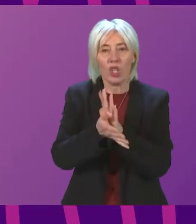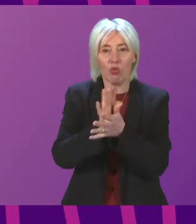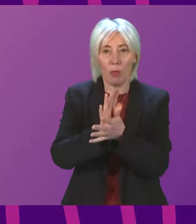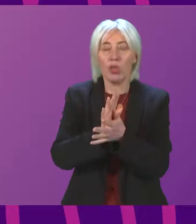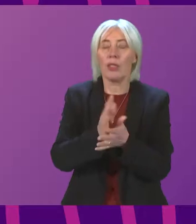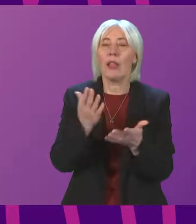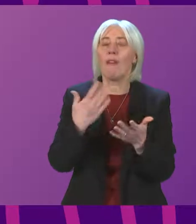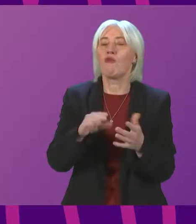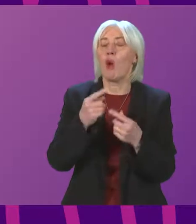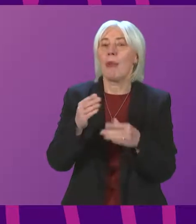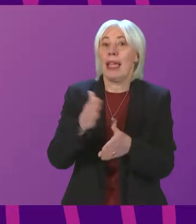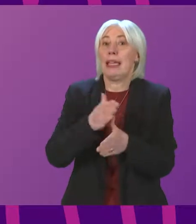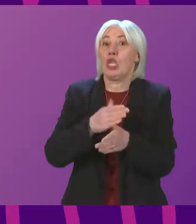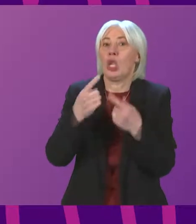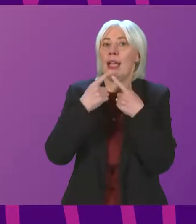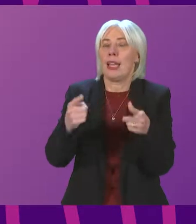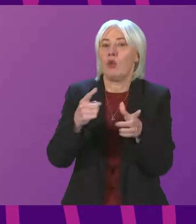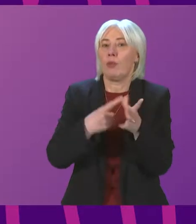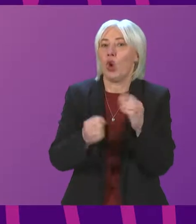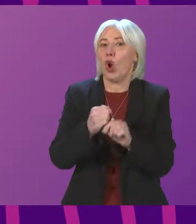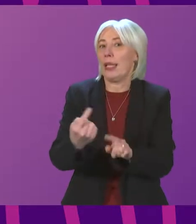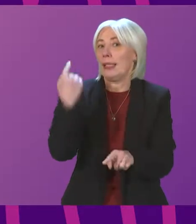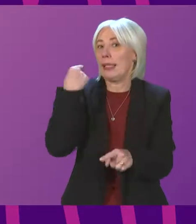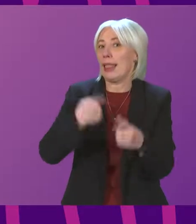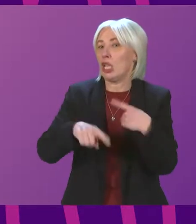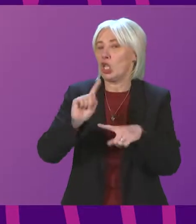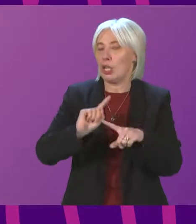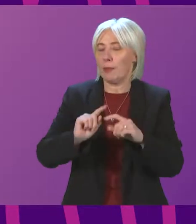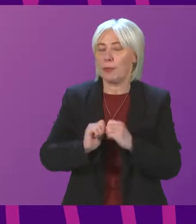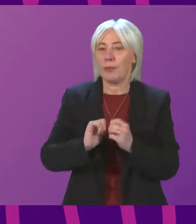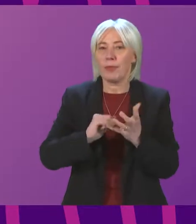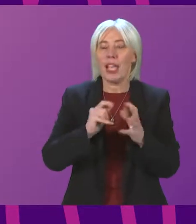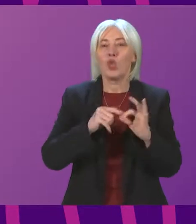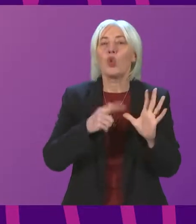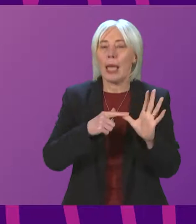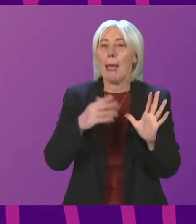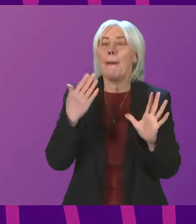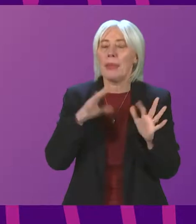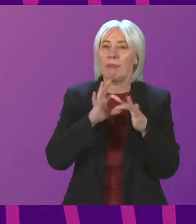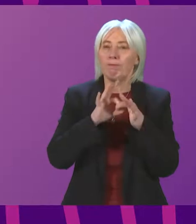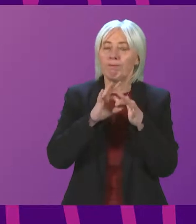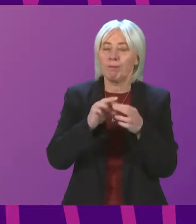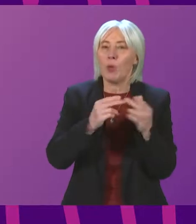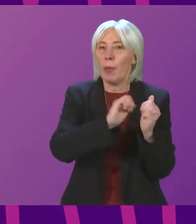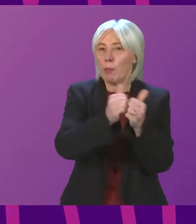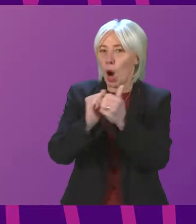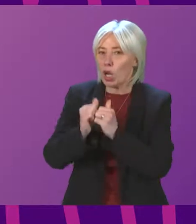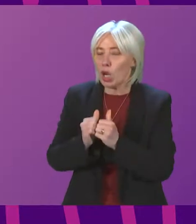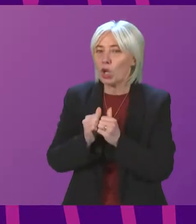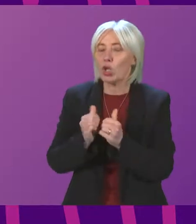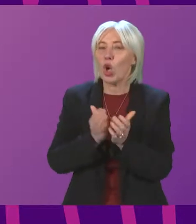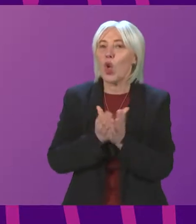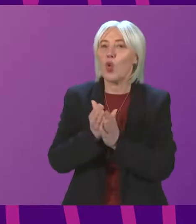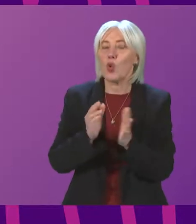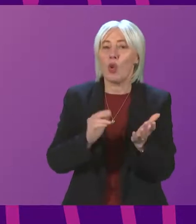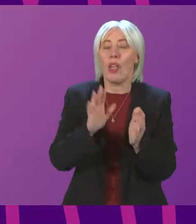since we made the initial announcement in August last year. The SQA has been working closely with partners, including through the National